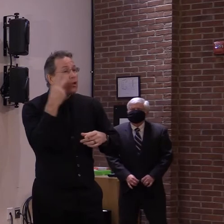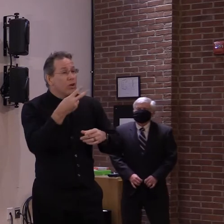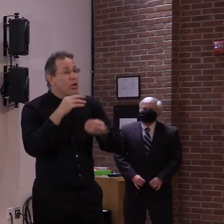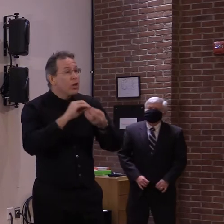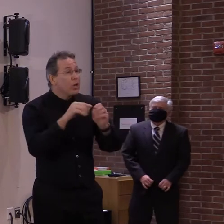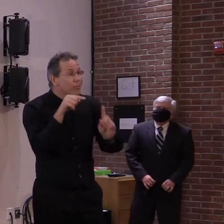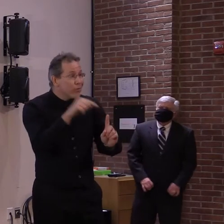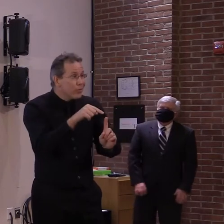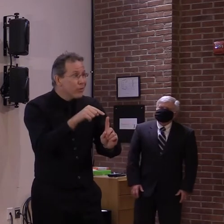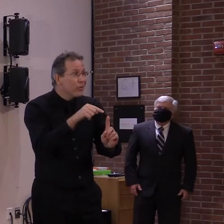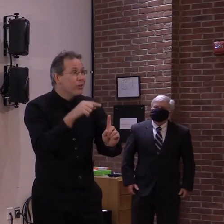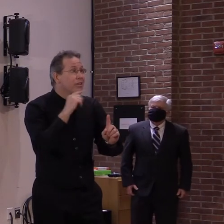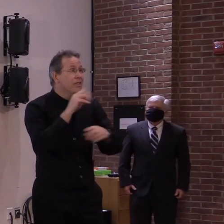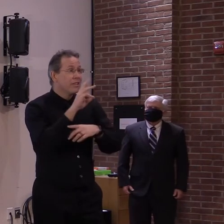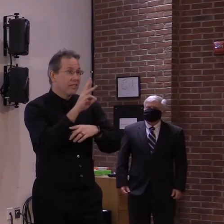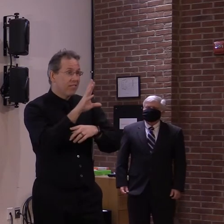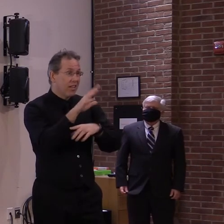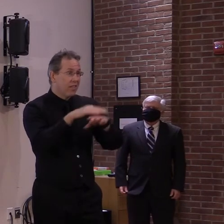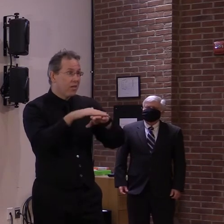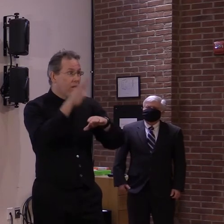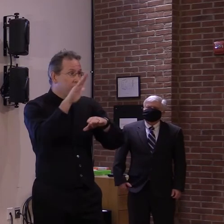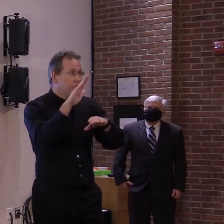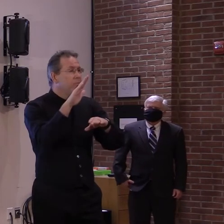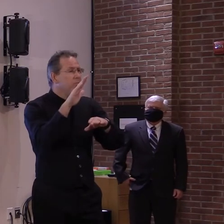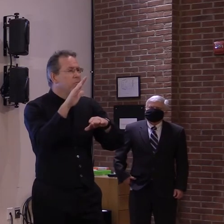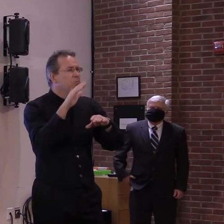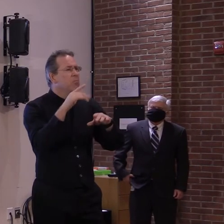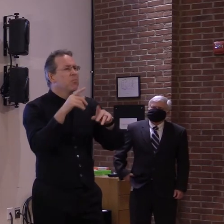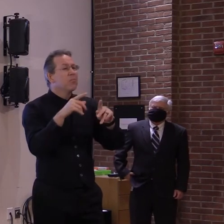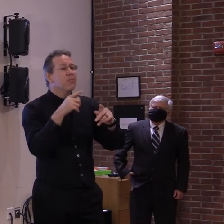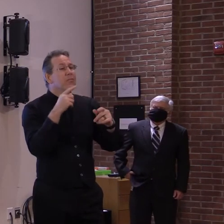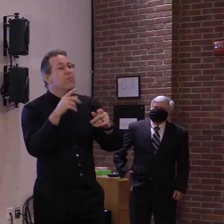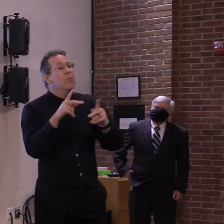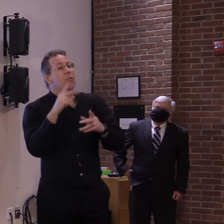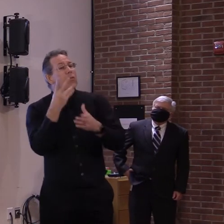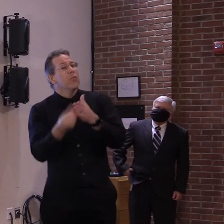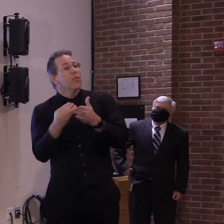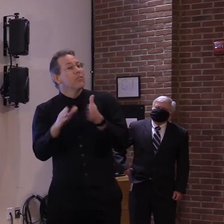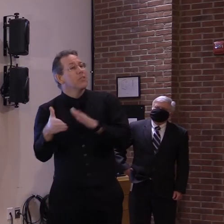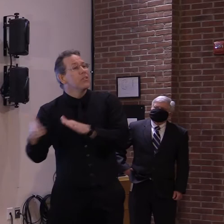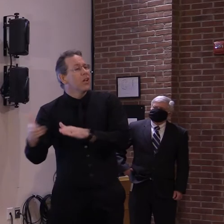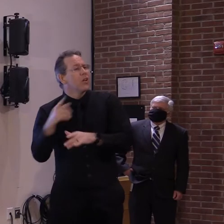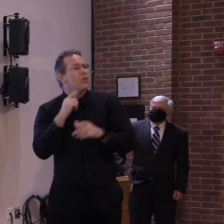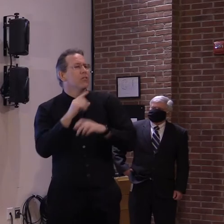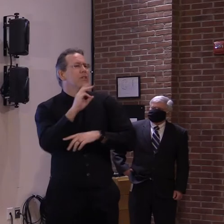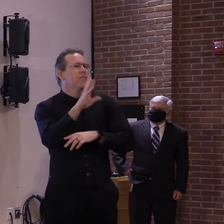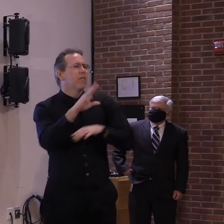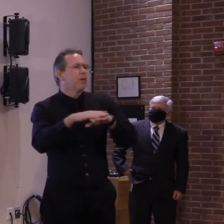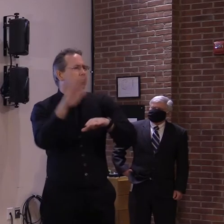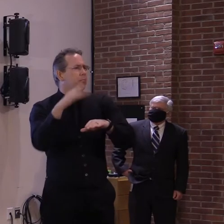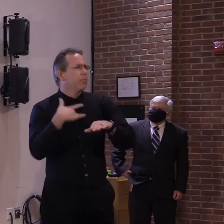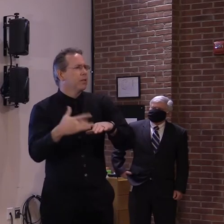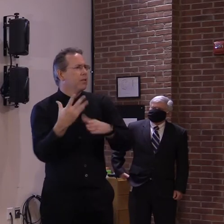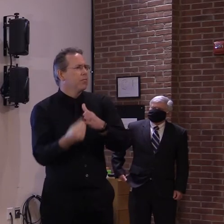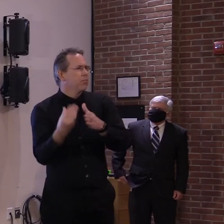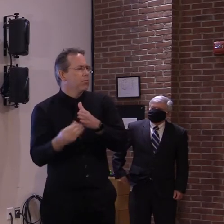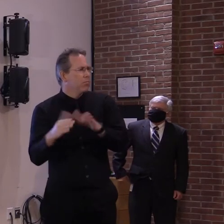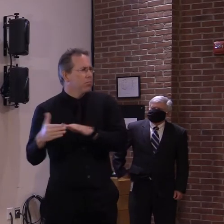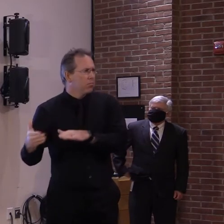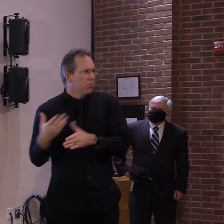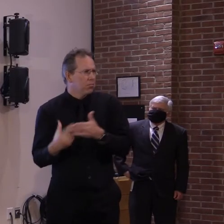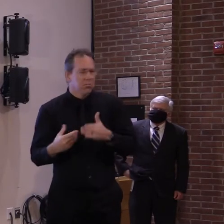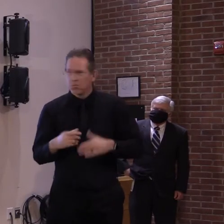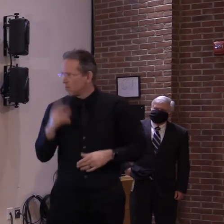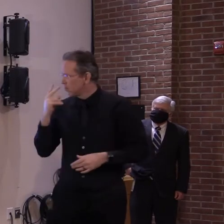the most, uh, deaths, um, we experienced. Um, and, um, more in that category than in those who have